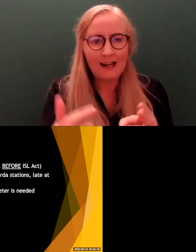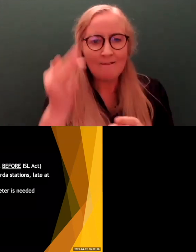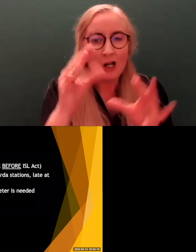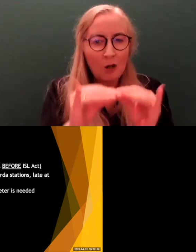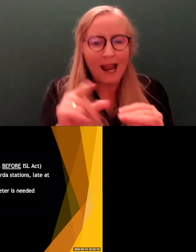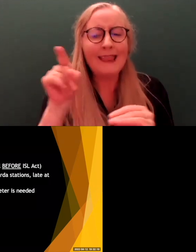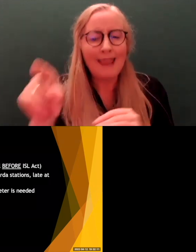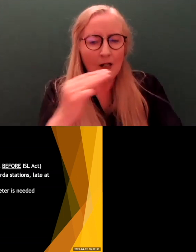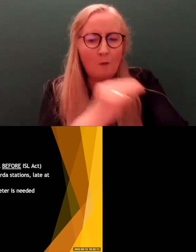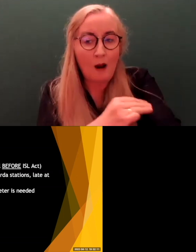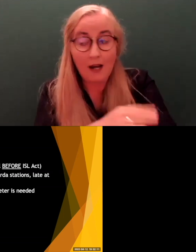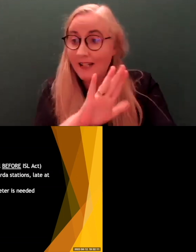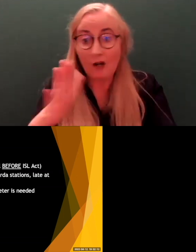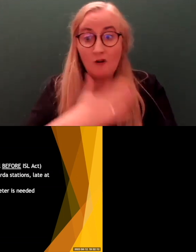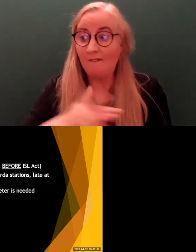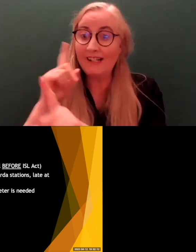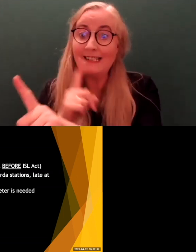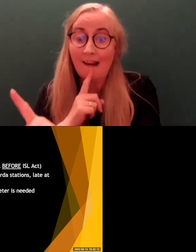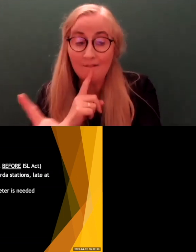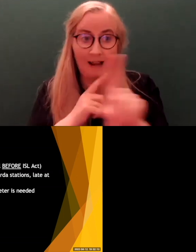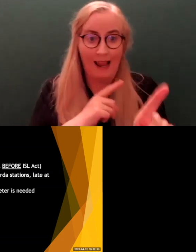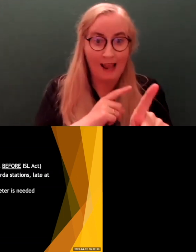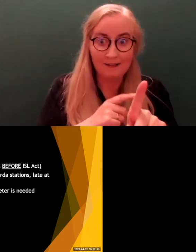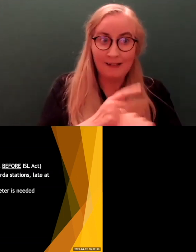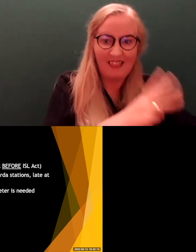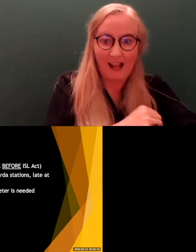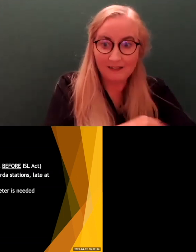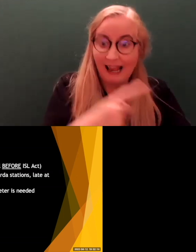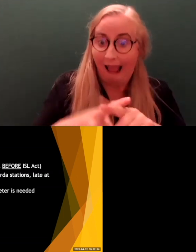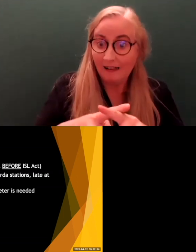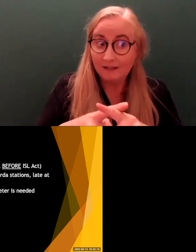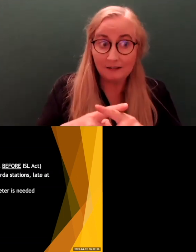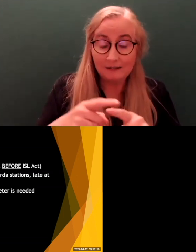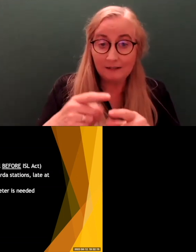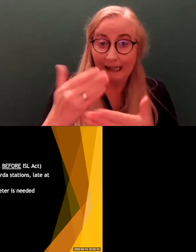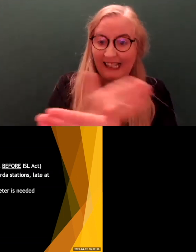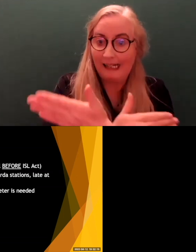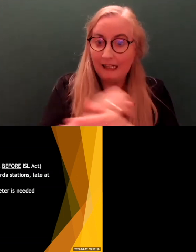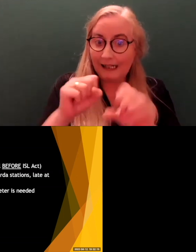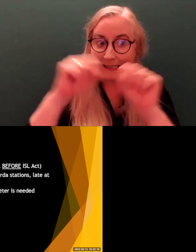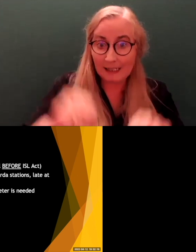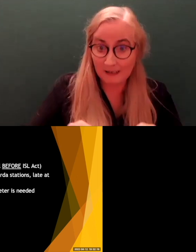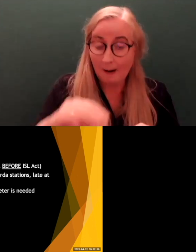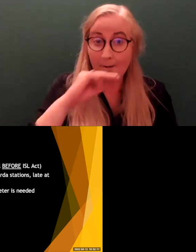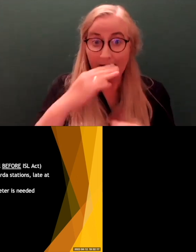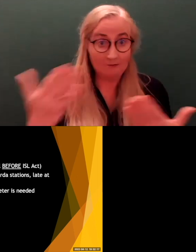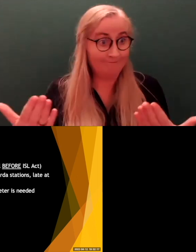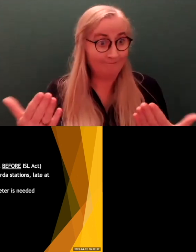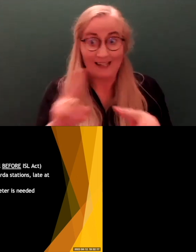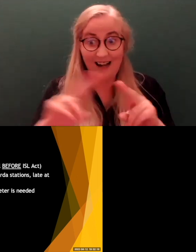deaf people, but for guards as well. And then the whole legal system is at the behest of, like, not a lot of interpreters. And that's a big